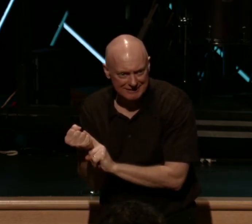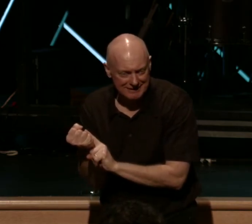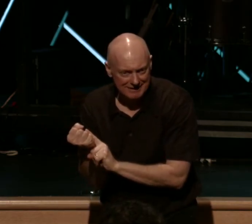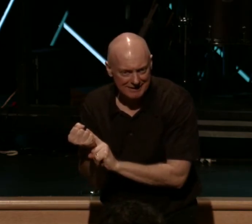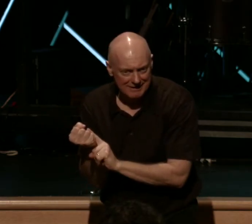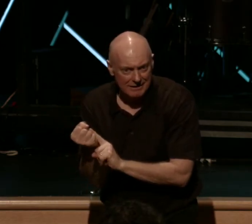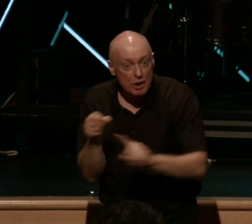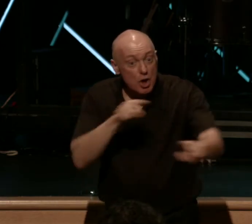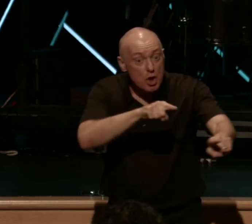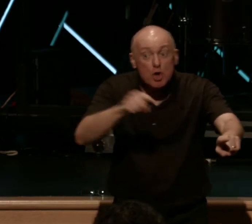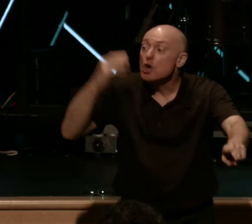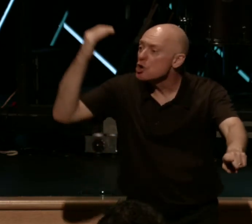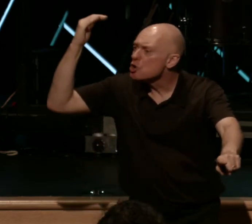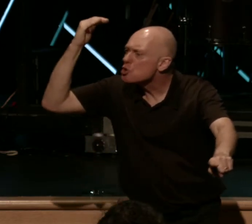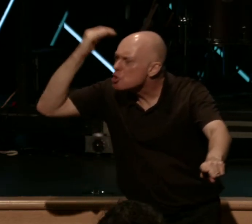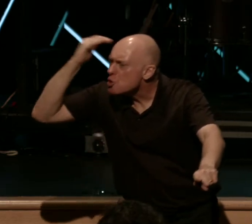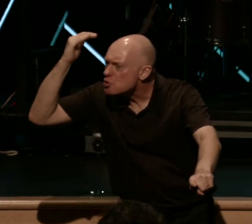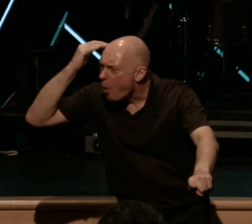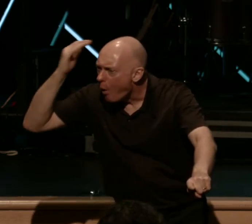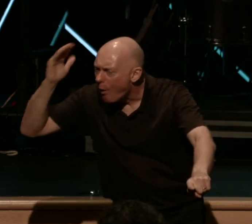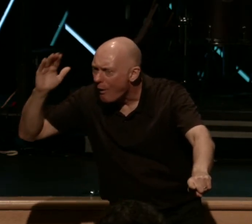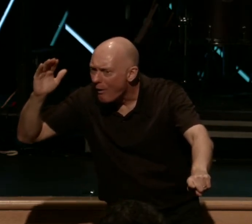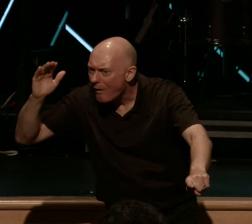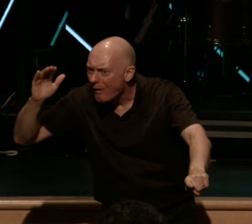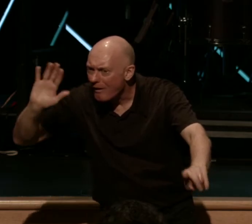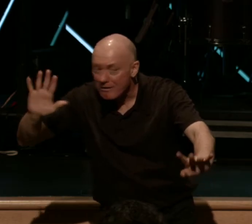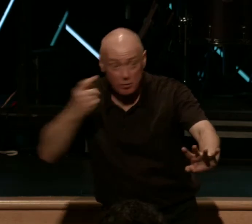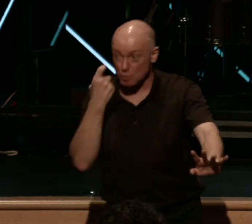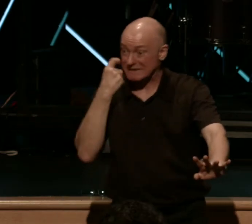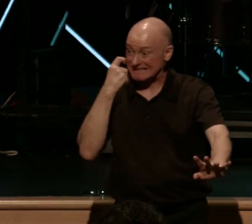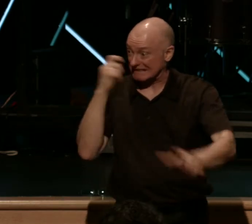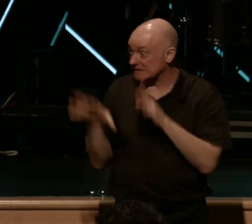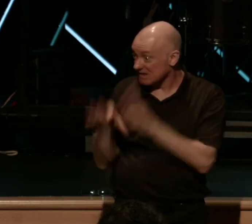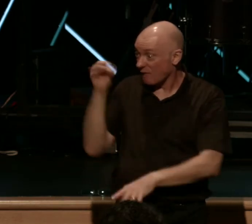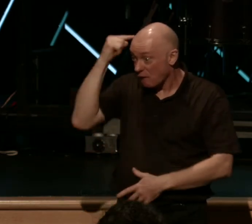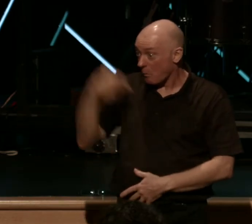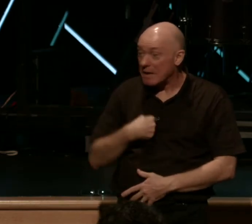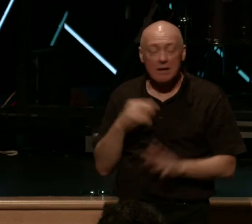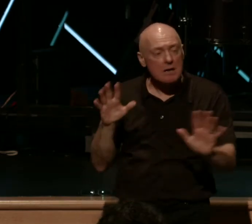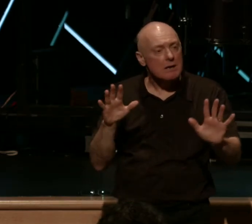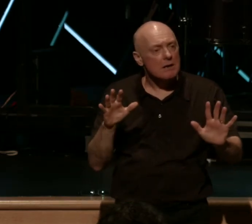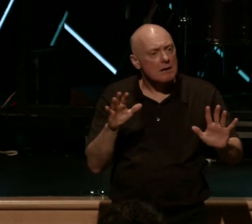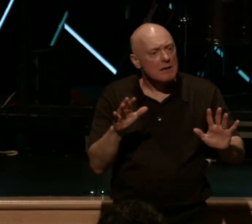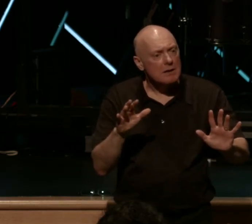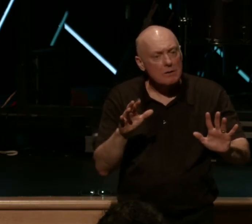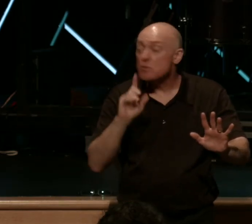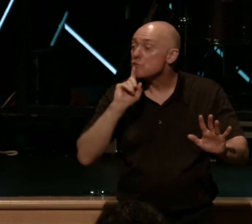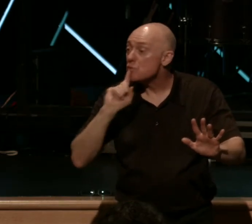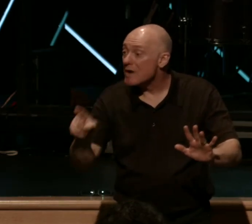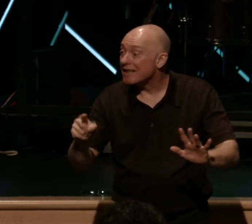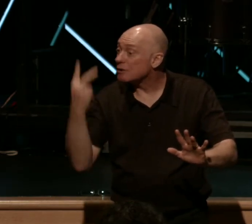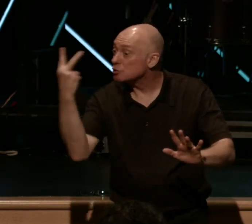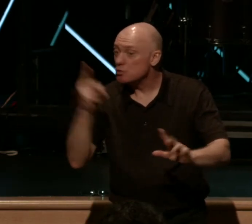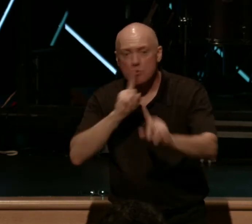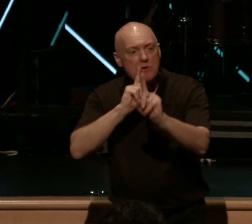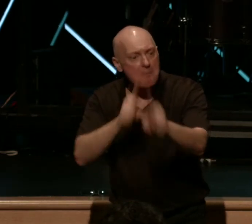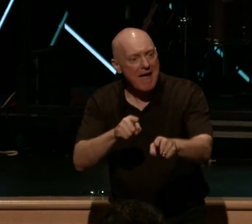Did you know, and this is a recent discovery for me, that there are actually two commands in the Great Commission.